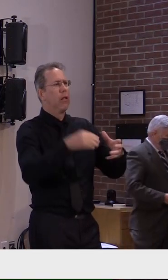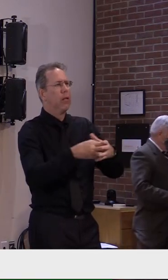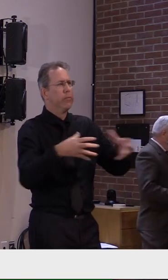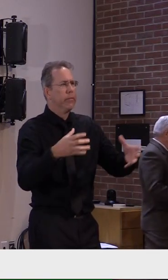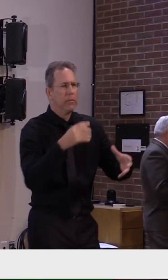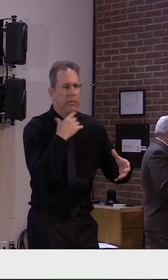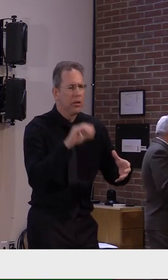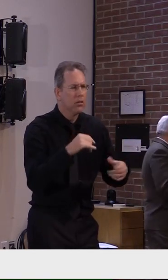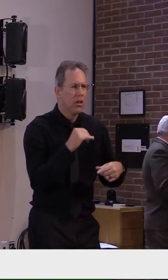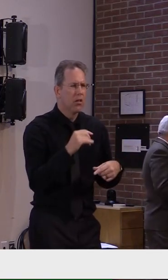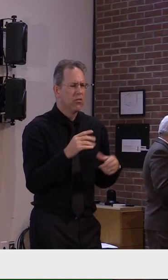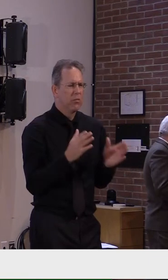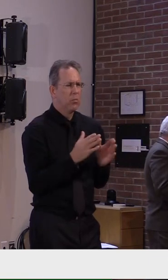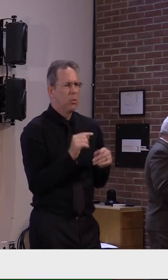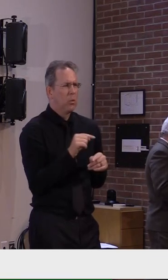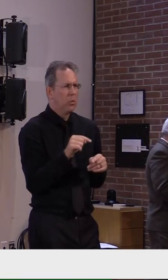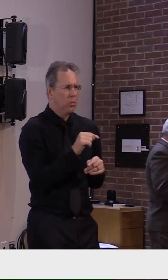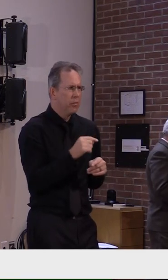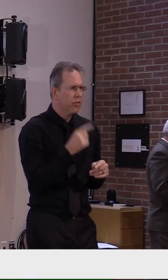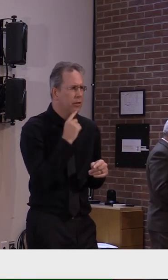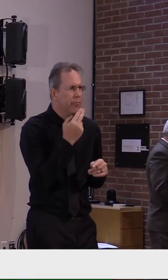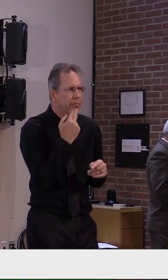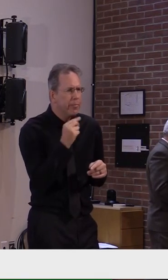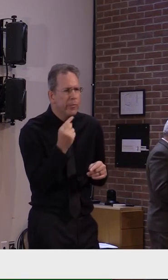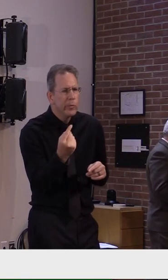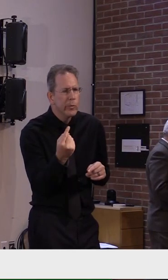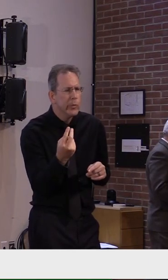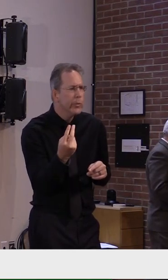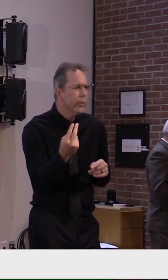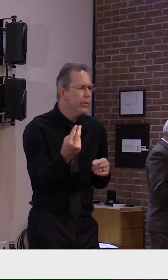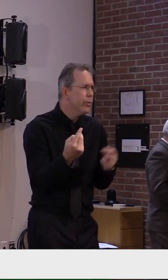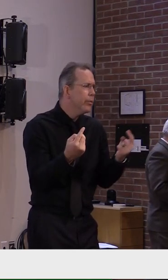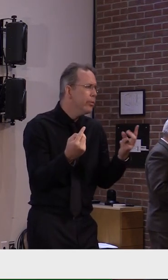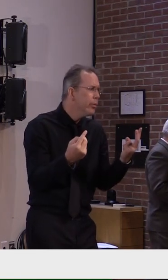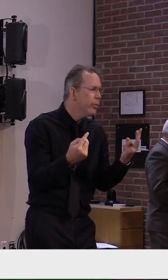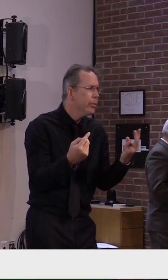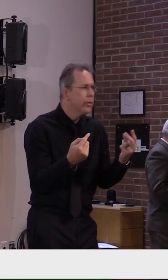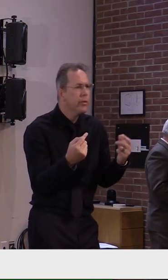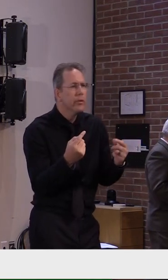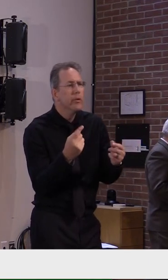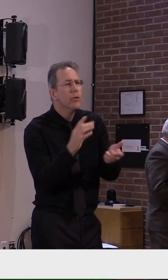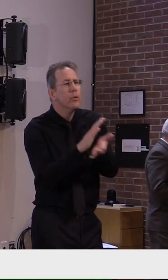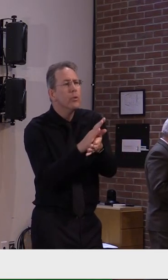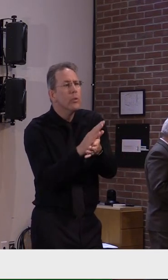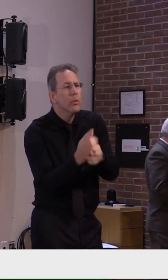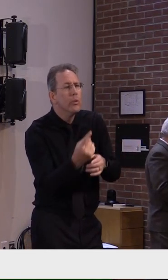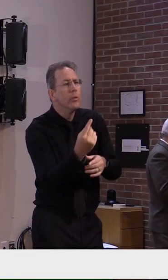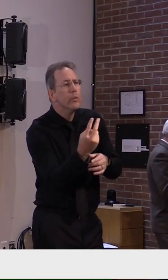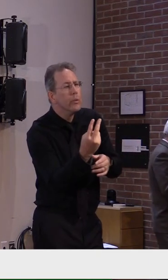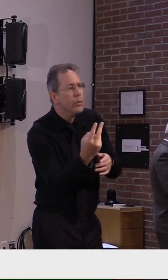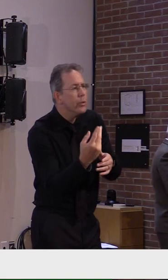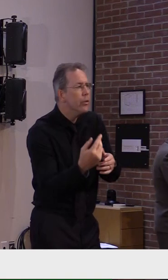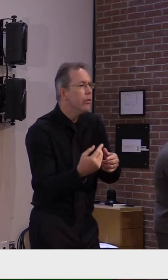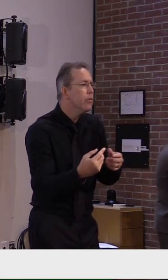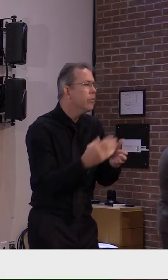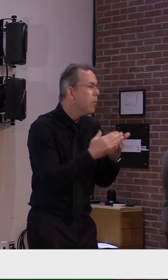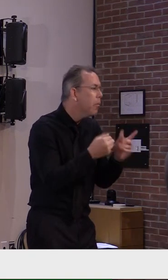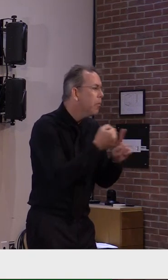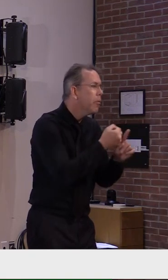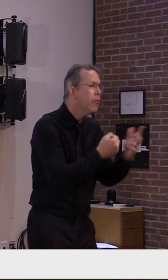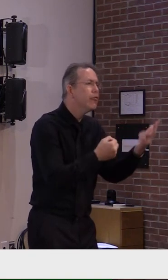two or three people, perhaps in a school, perhaps in a business, perhaps in a police